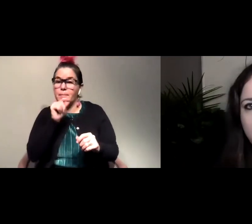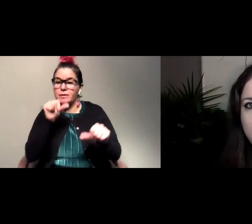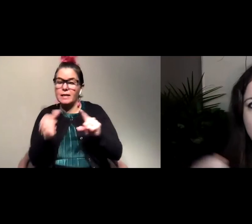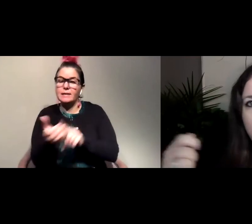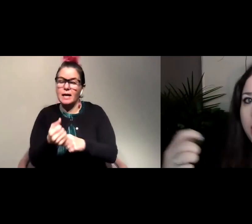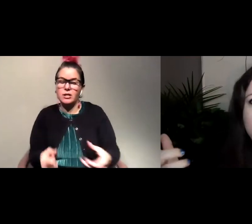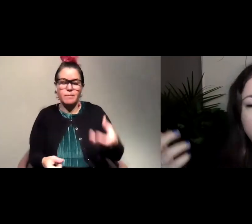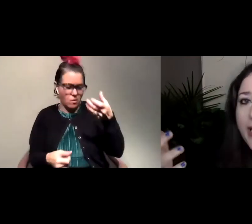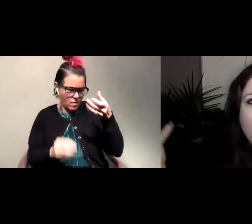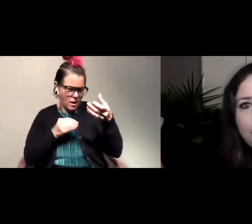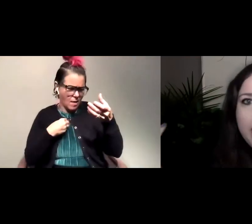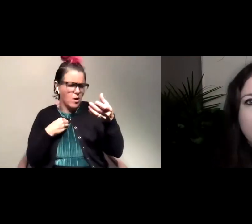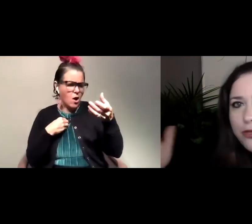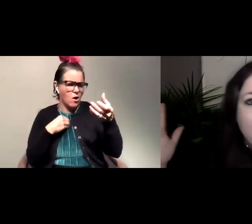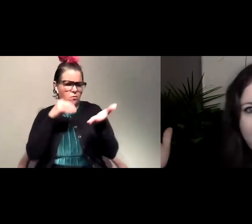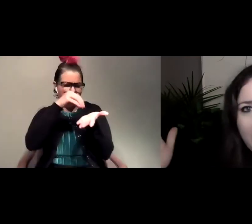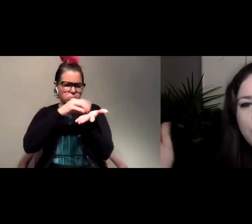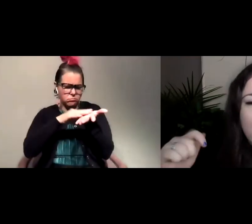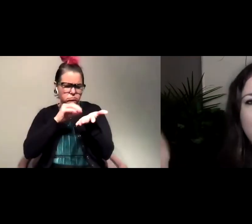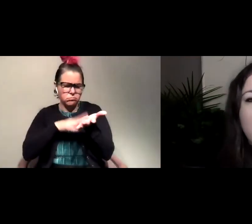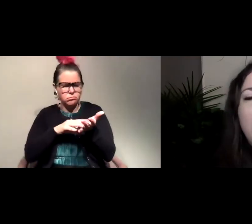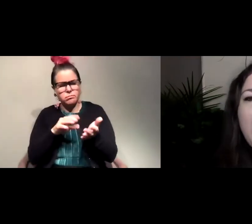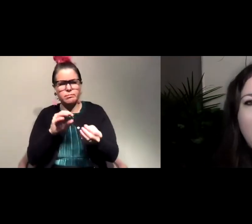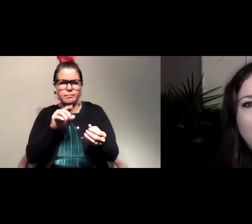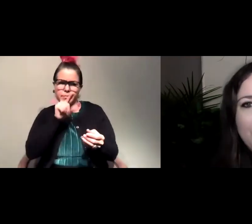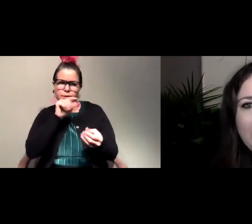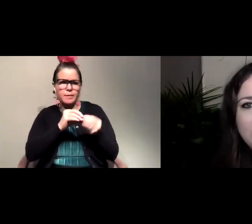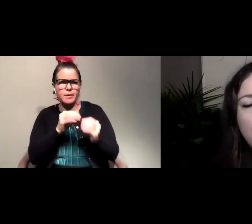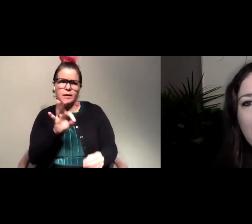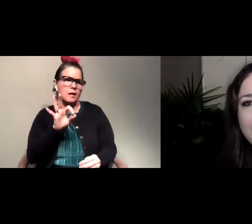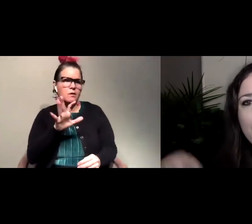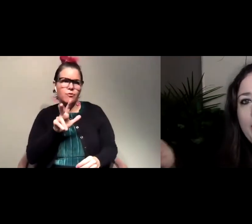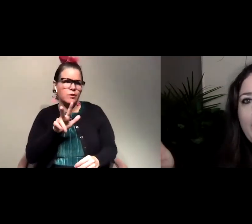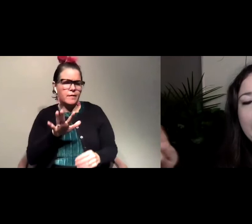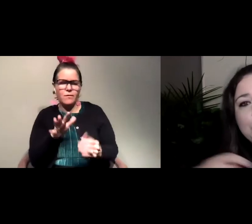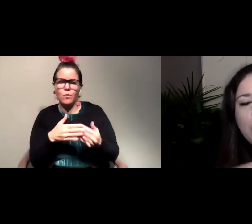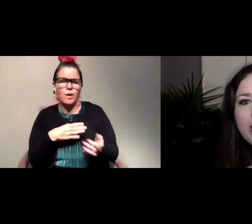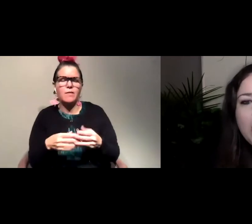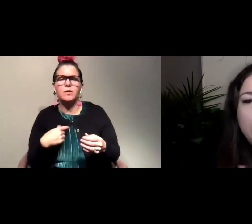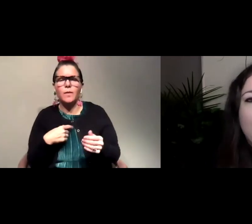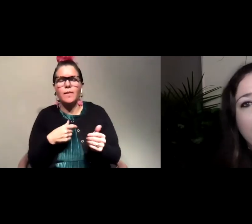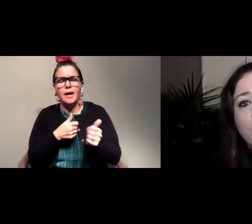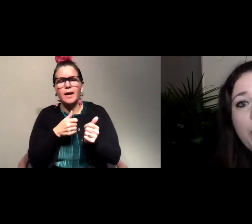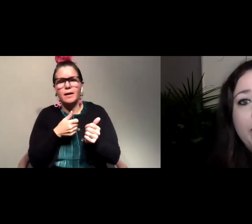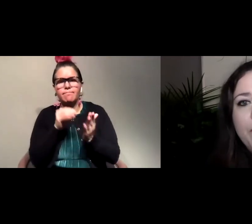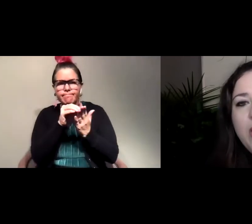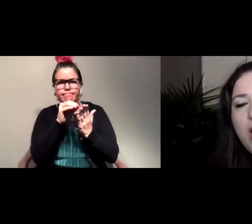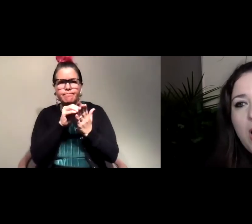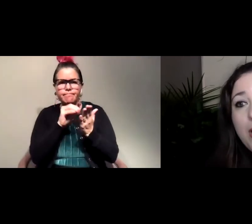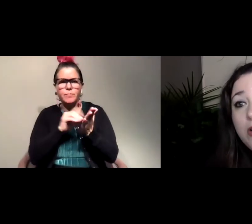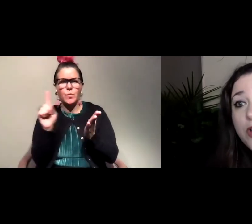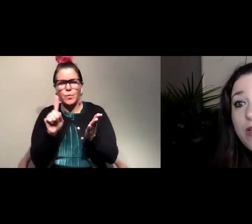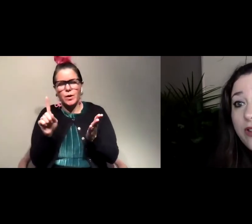is bird number 935, or whatever, um, and so that's how they can kind of keep track of where they've been,